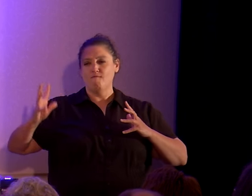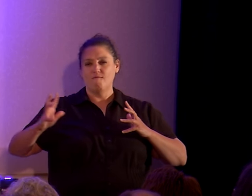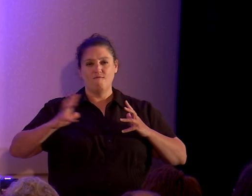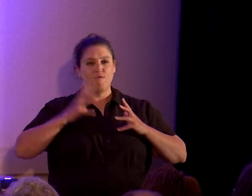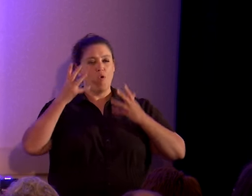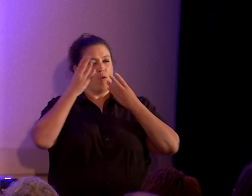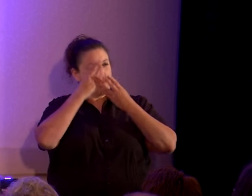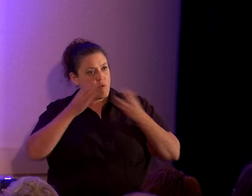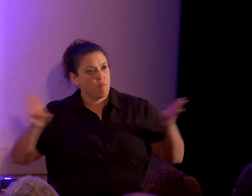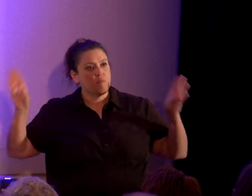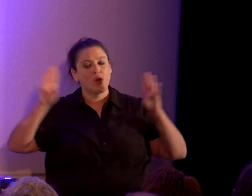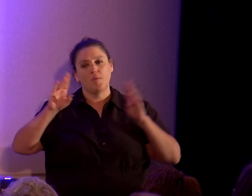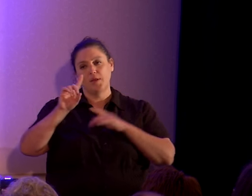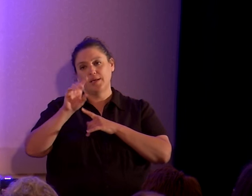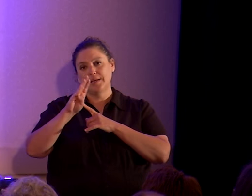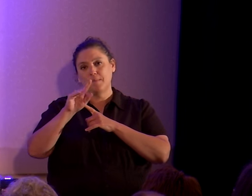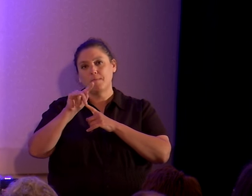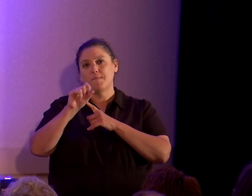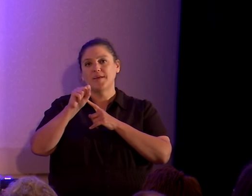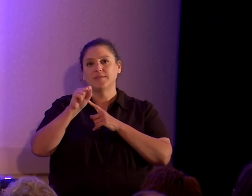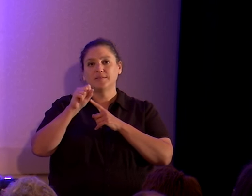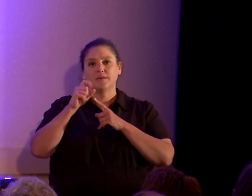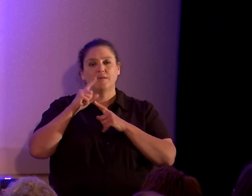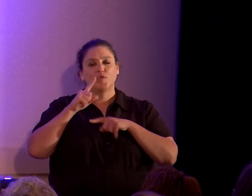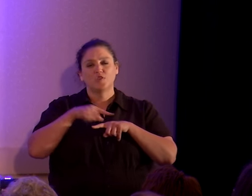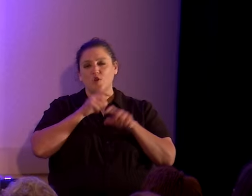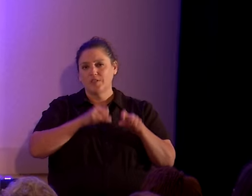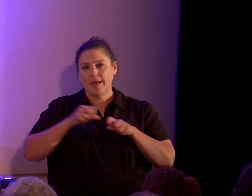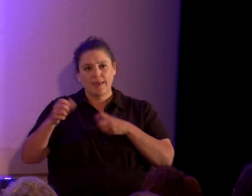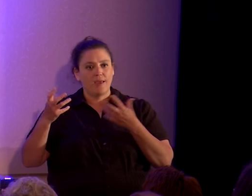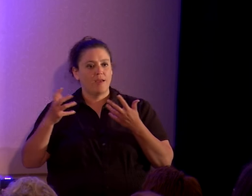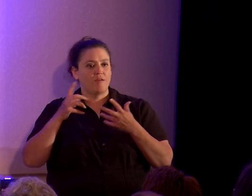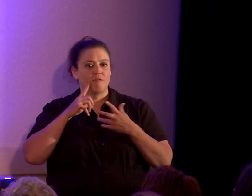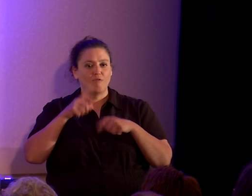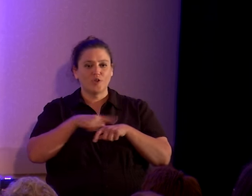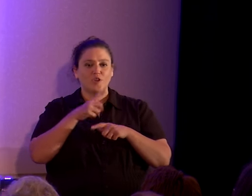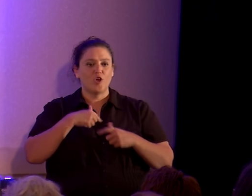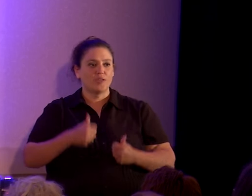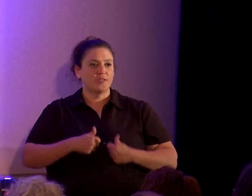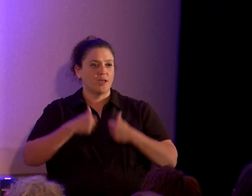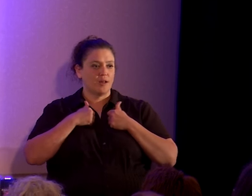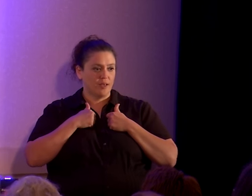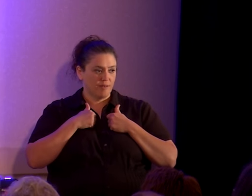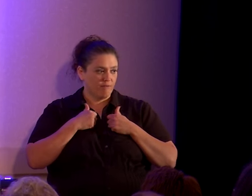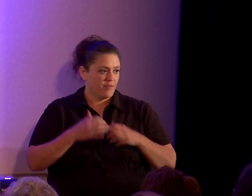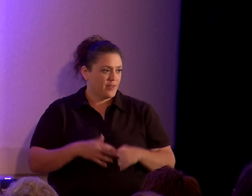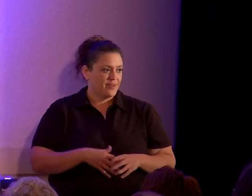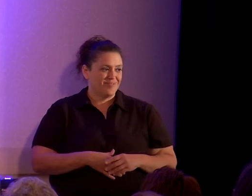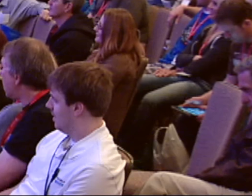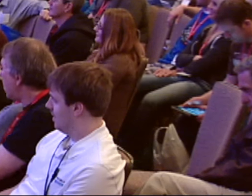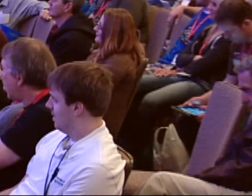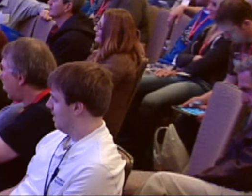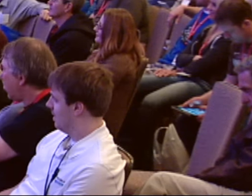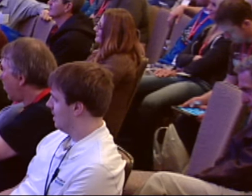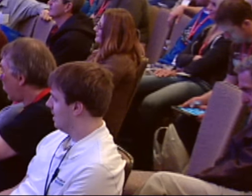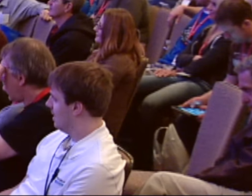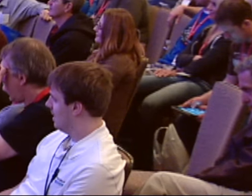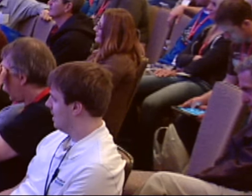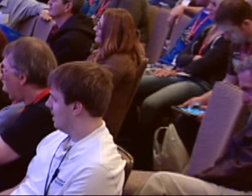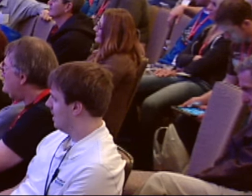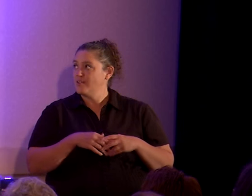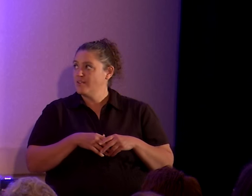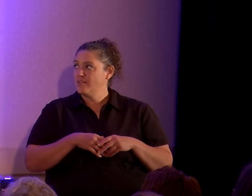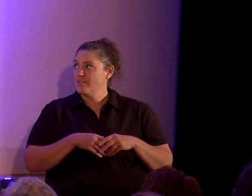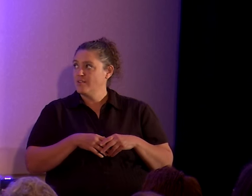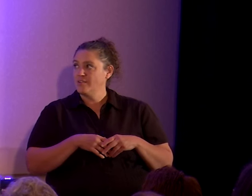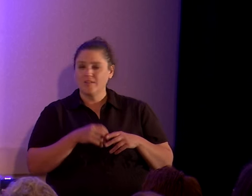public debates for as long as I die, even as long as I live. That would be good. And it completely killed the